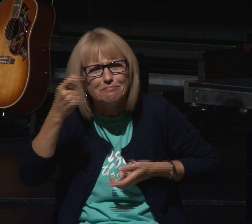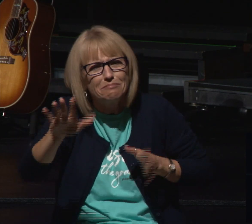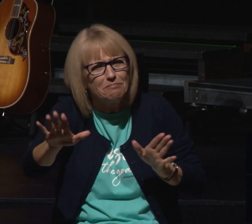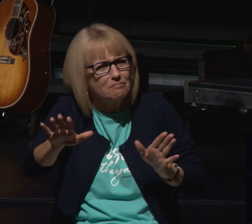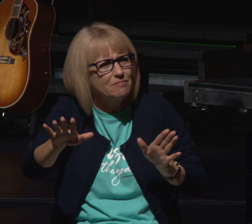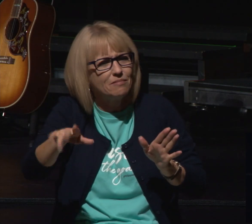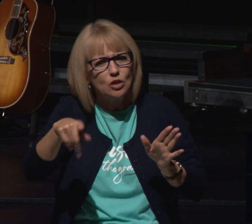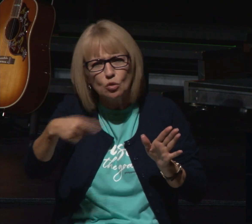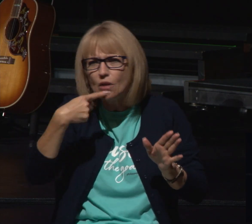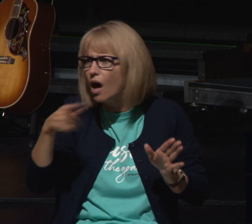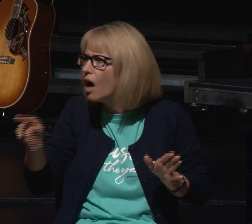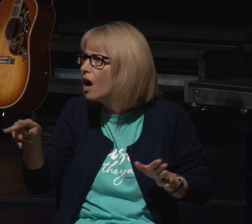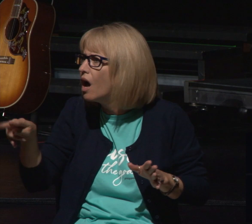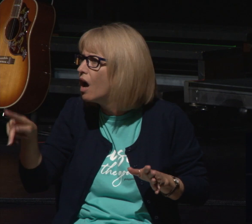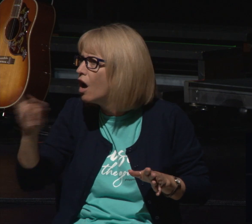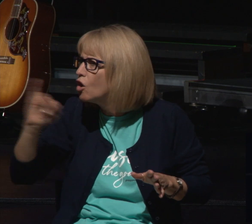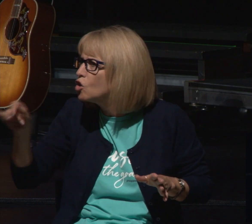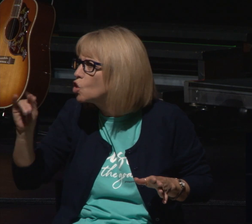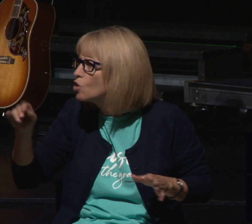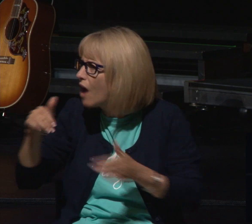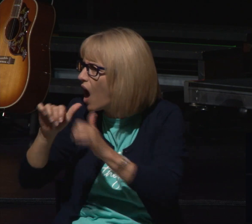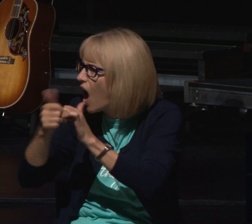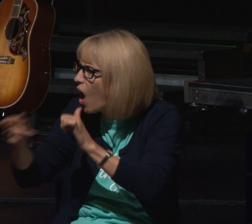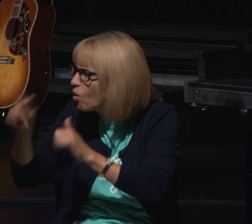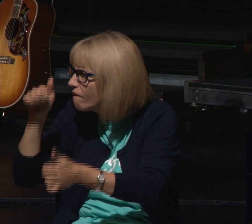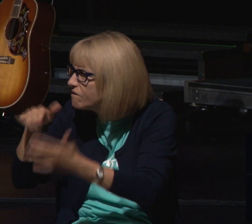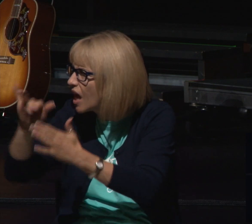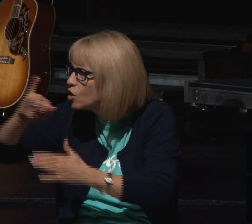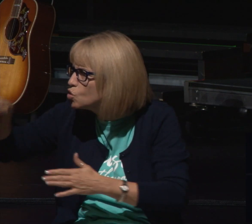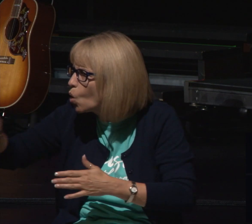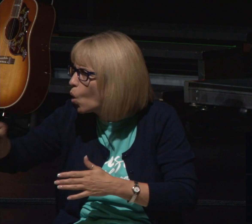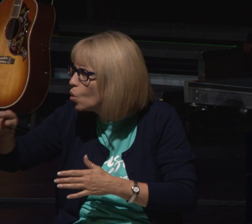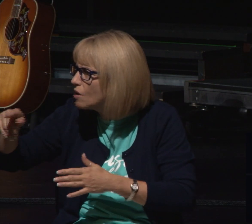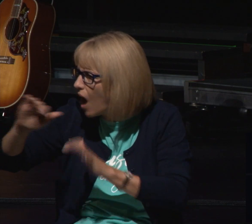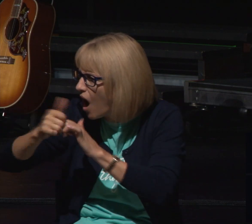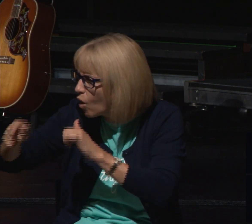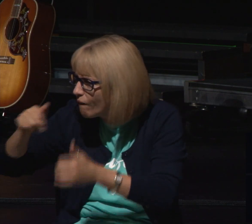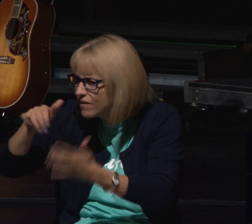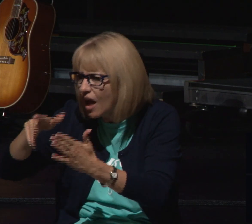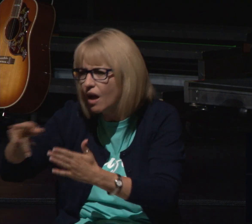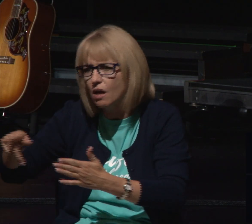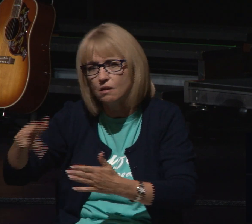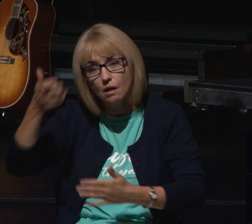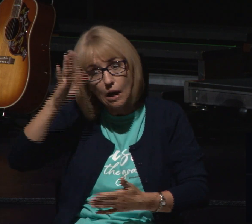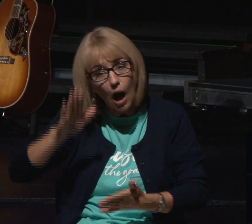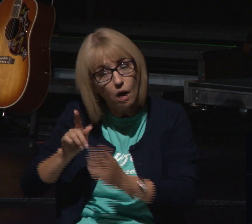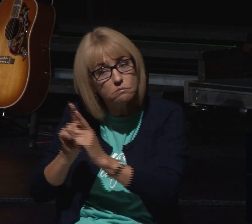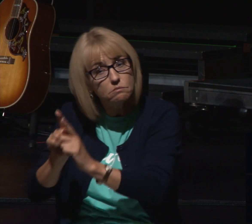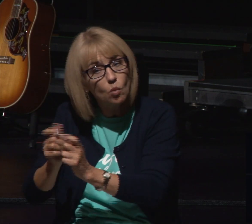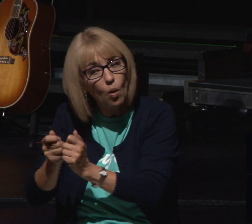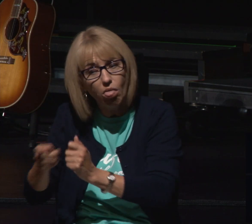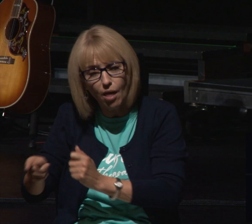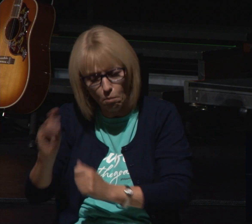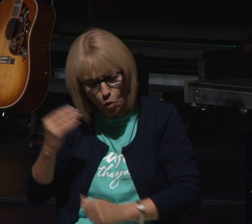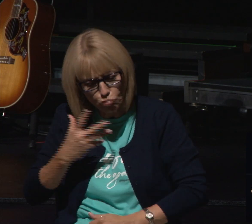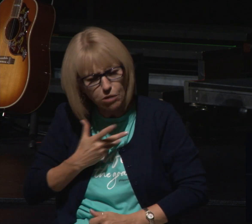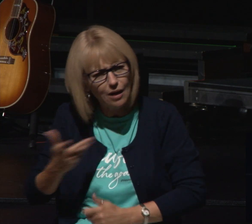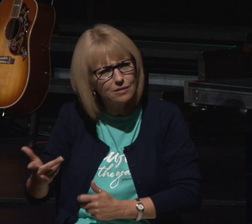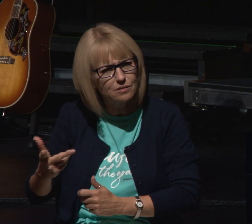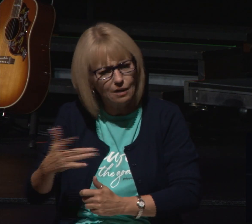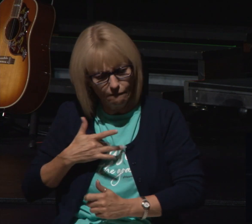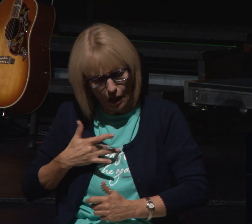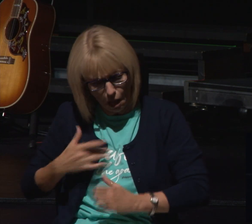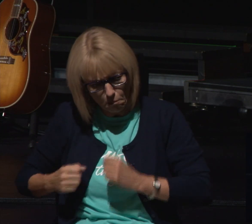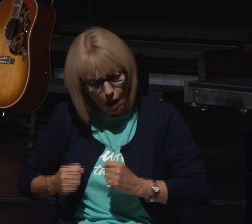he believed God was sovereign and he believed that God was present believe God had a power in his life that was there by the Holy